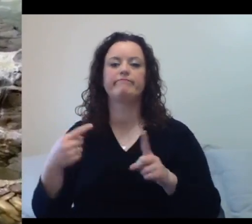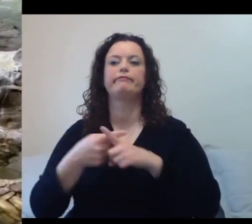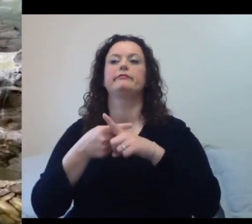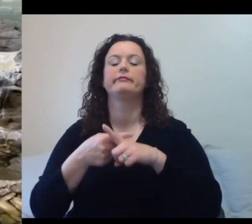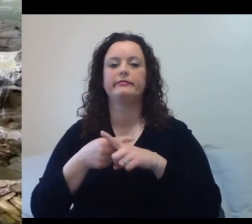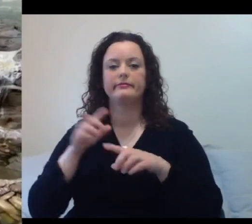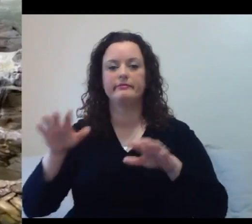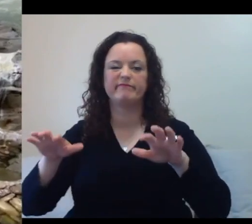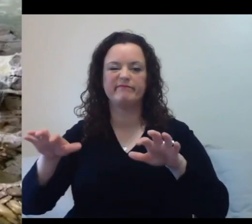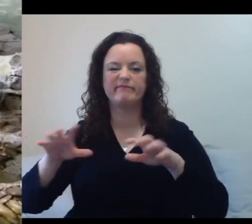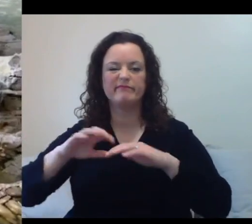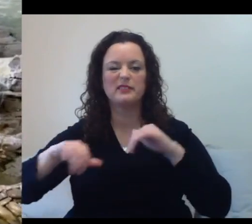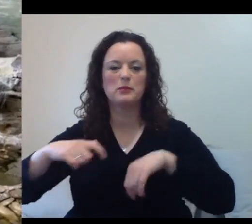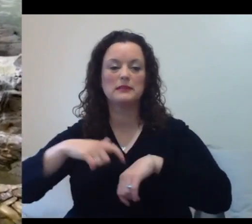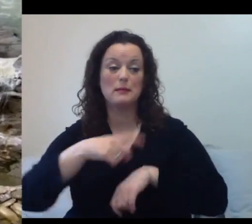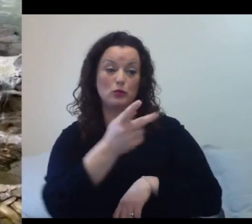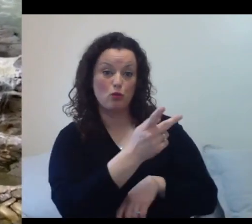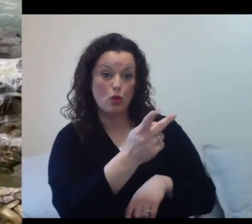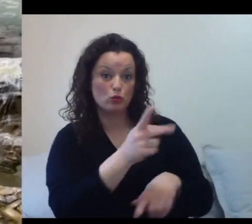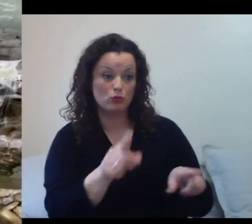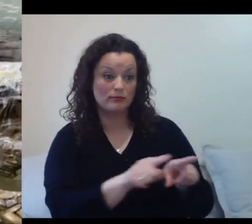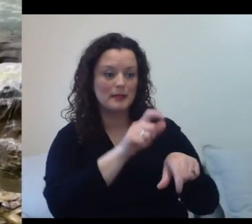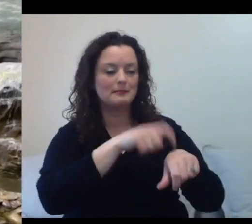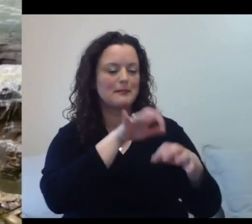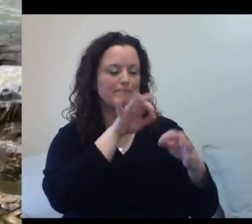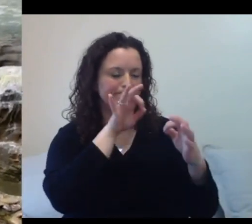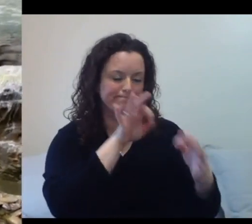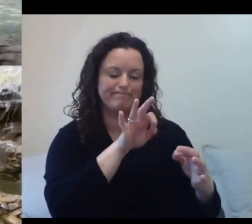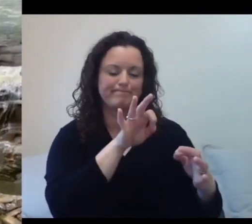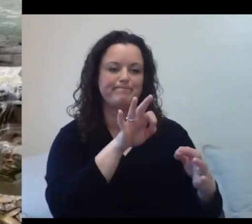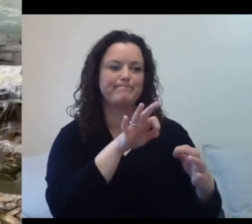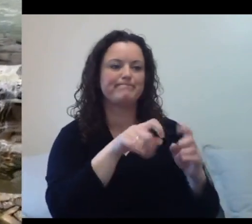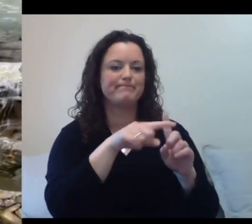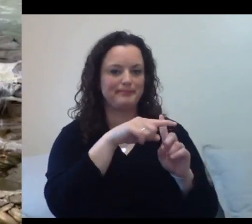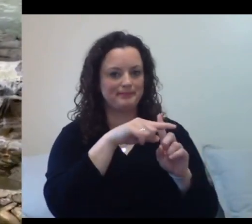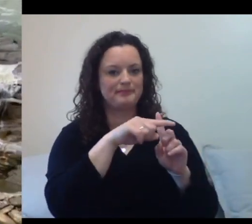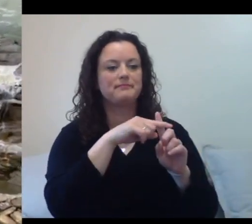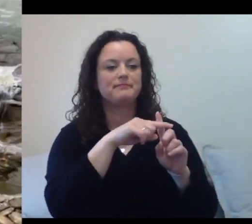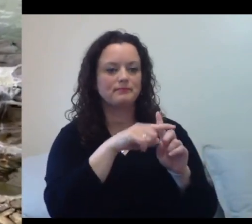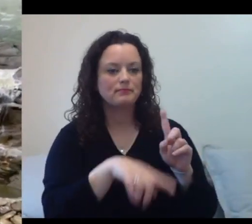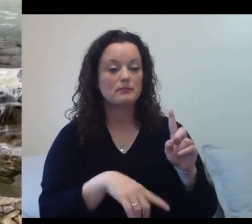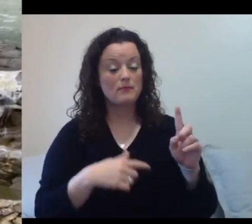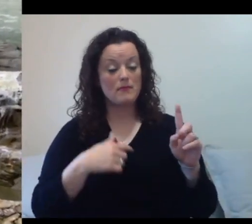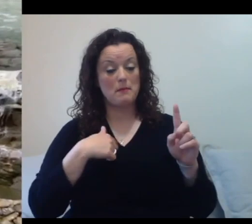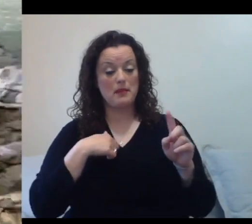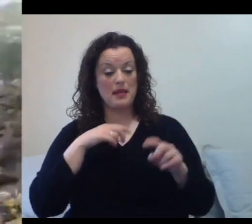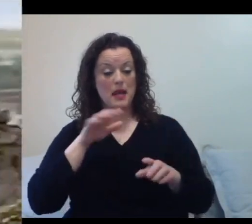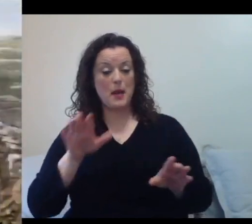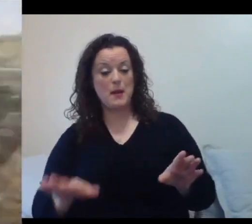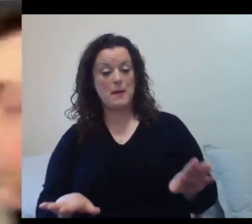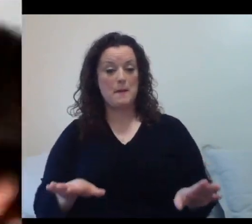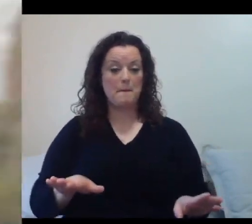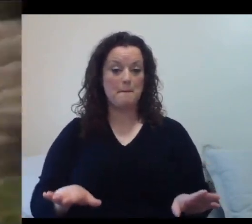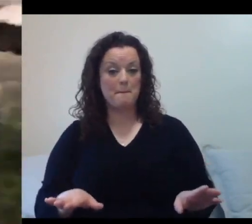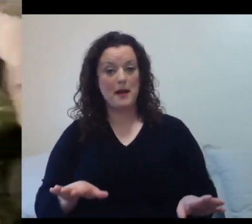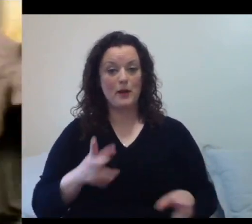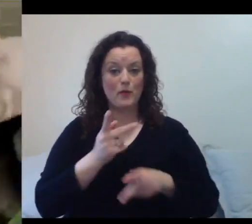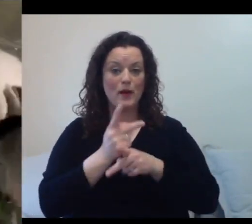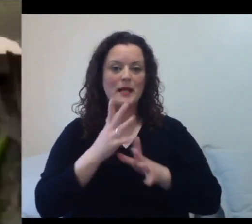they are both moulting at the exact same time. So, me as a penguin keeper, I'm really excited. Last year was a good year for us. We have